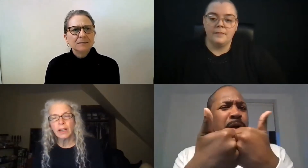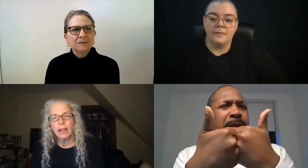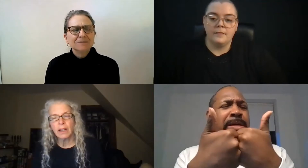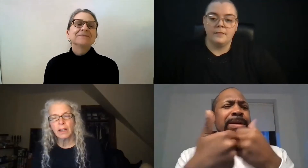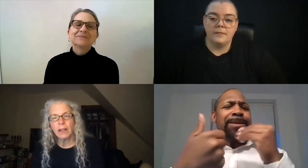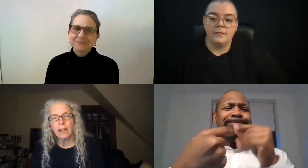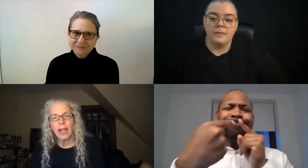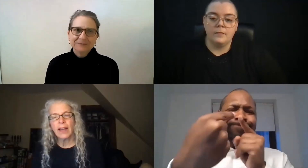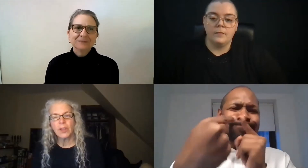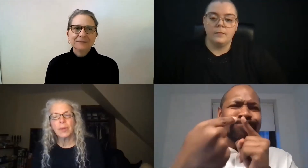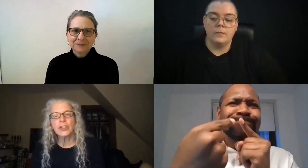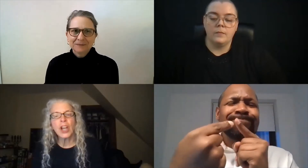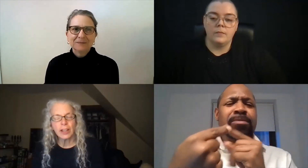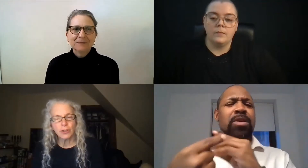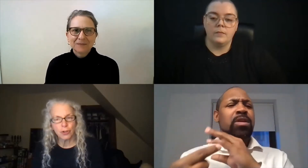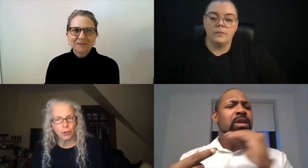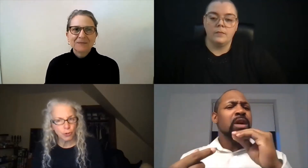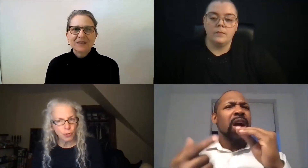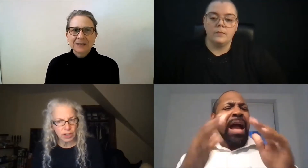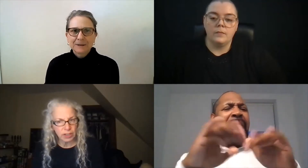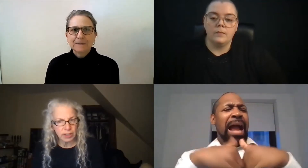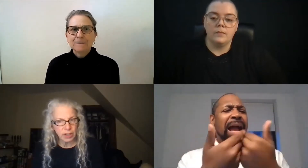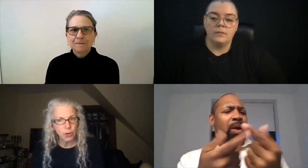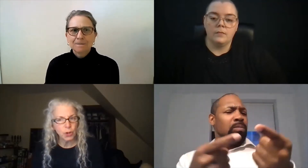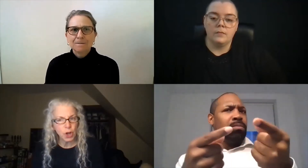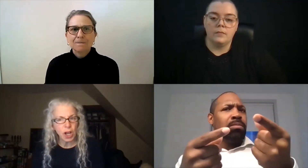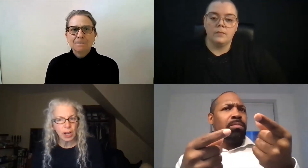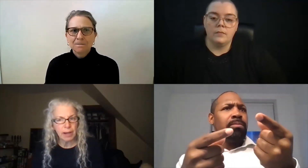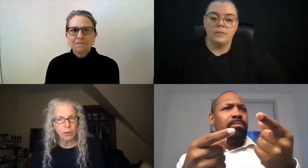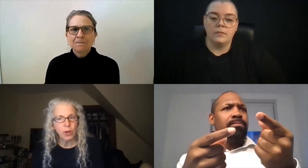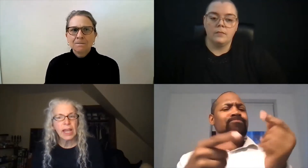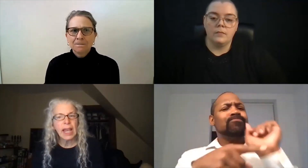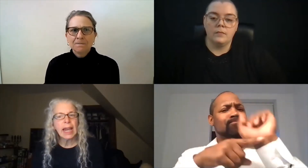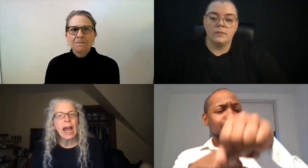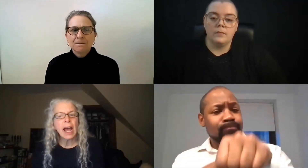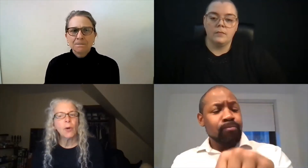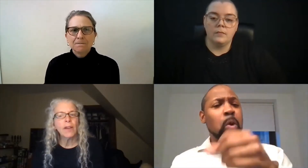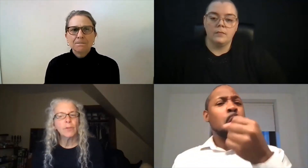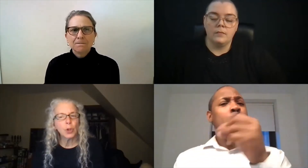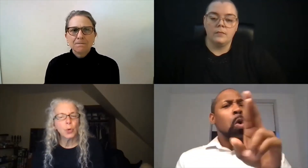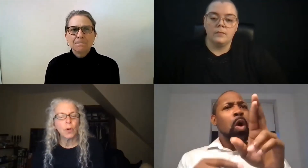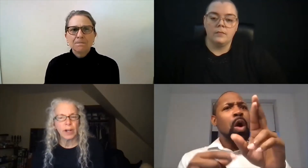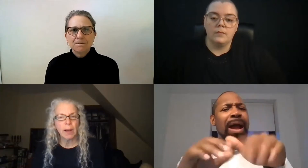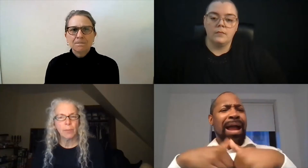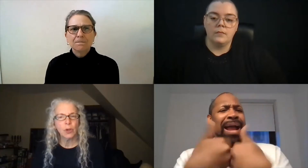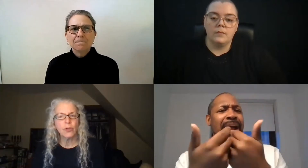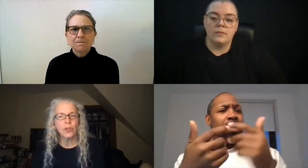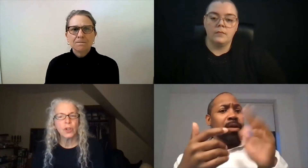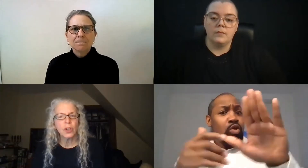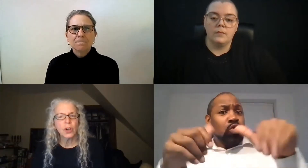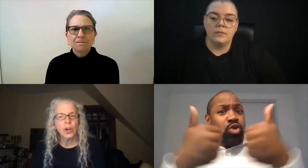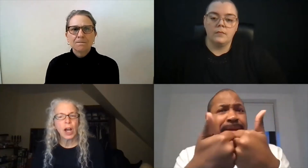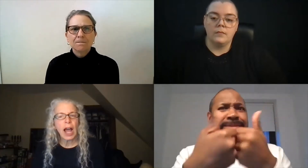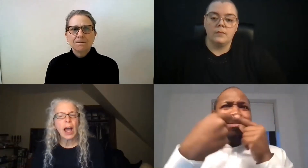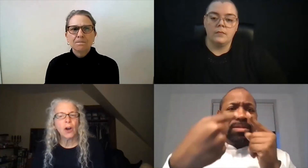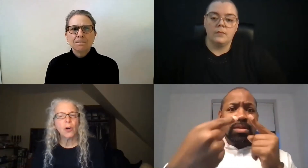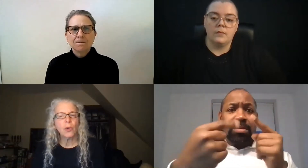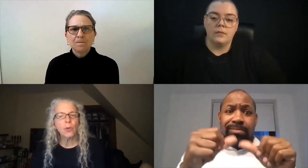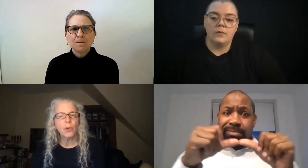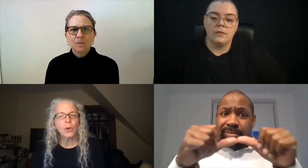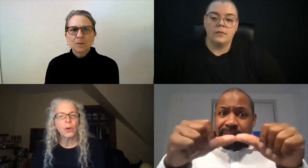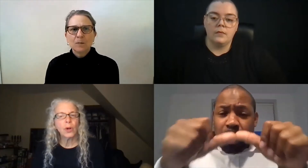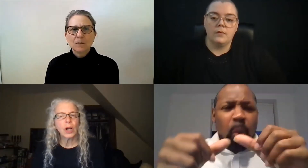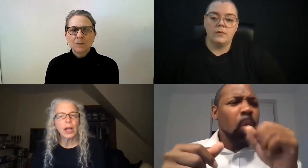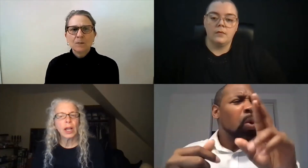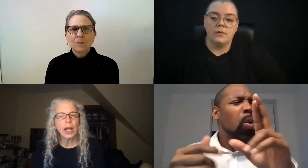have there been challenges or struggles that you could talk about? And how have you overcome those? How,